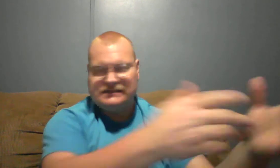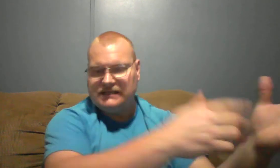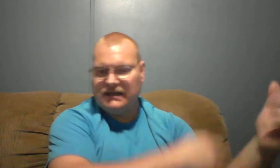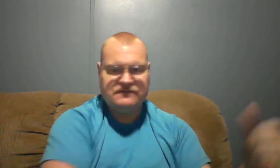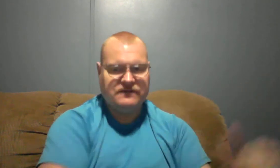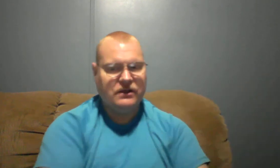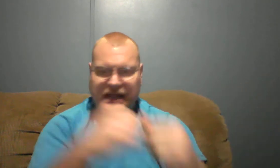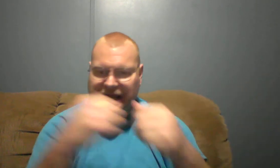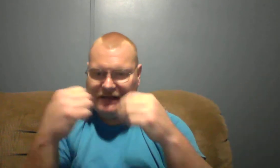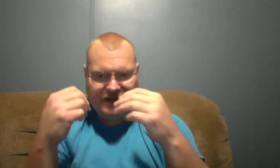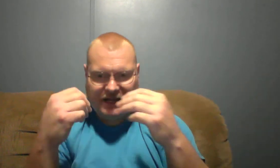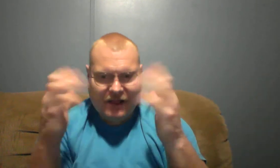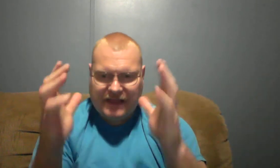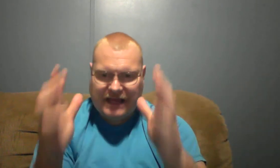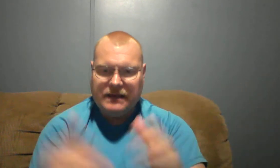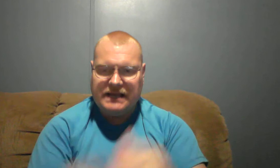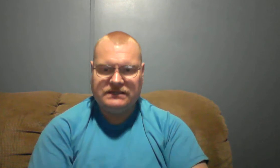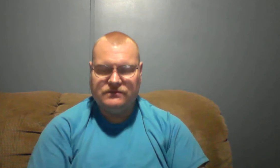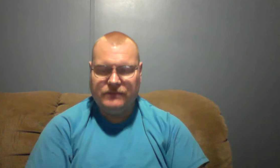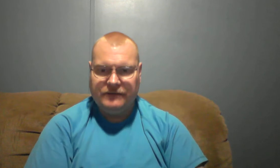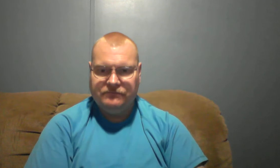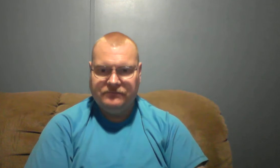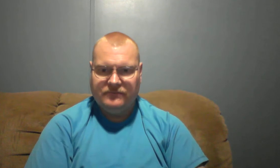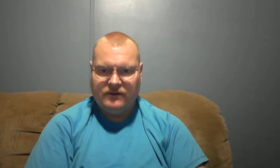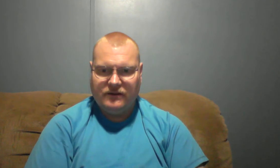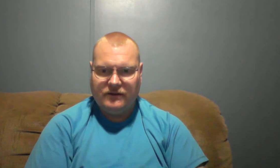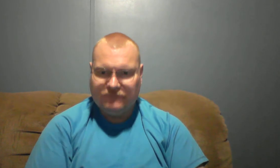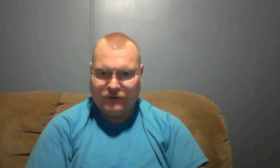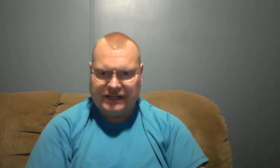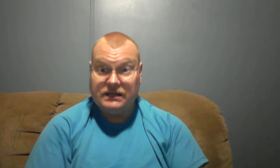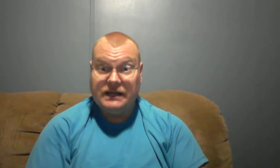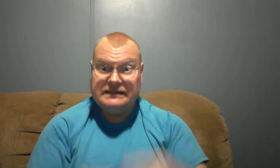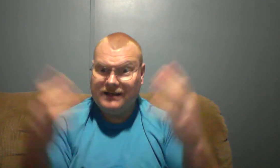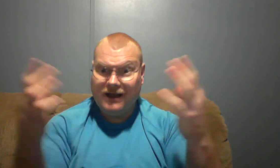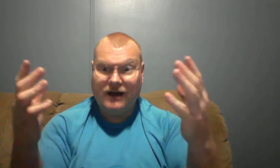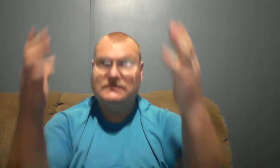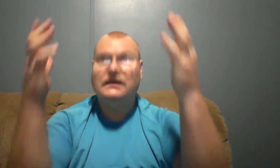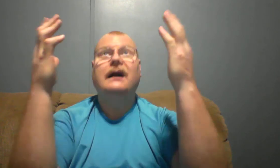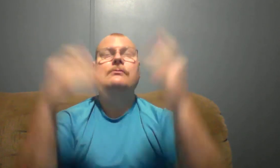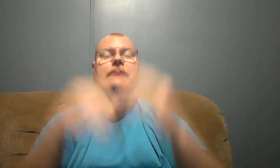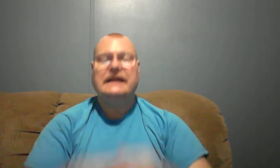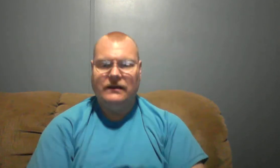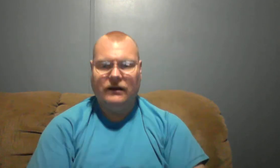said in the last video, that amazes me. A friend to God, to Almighty God.